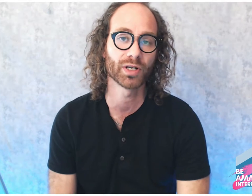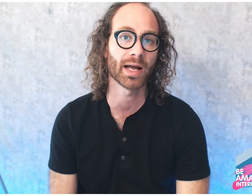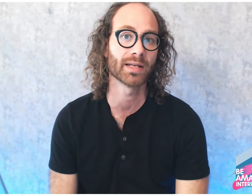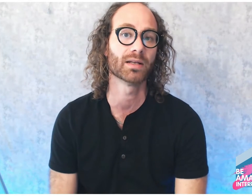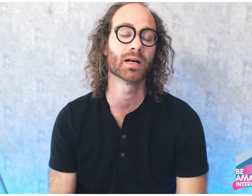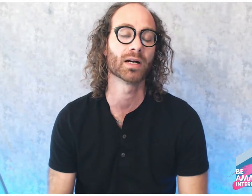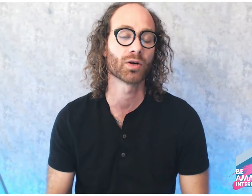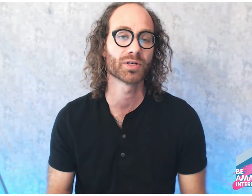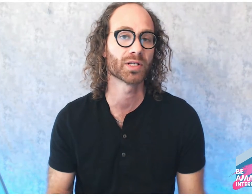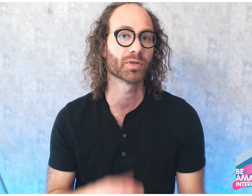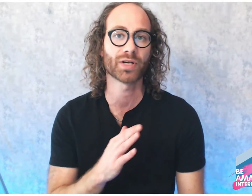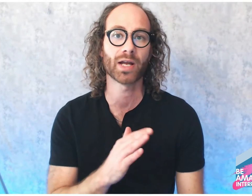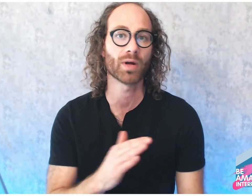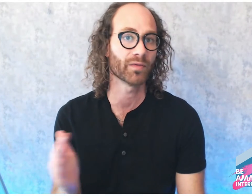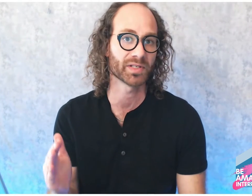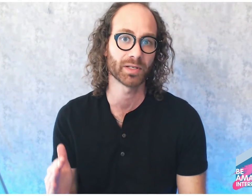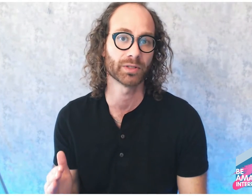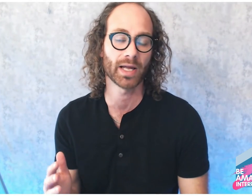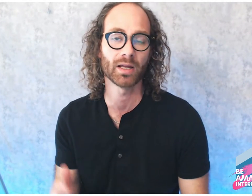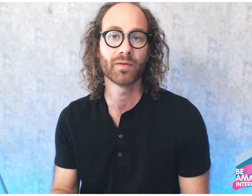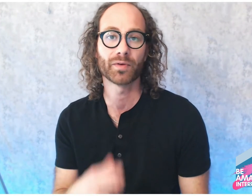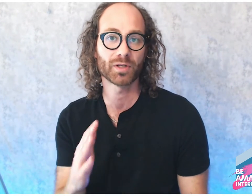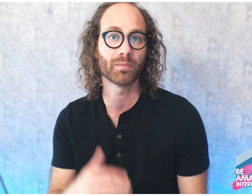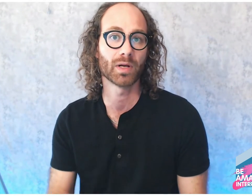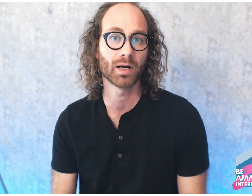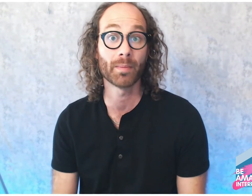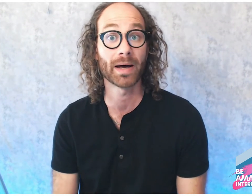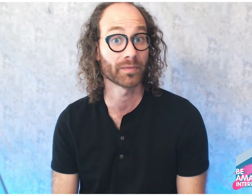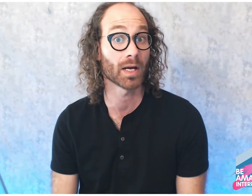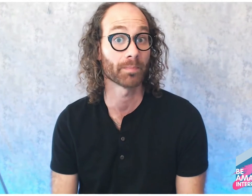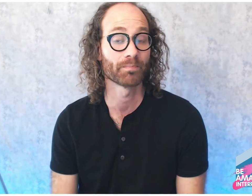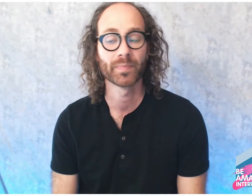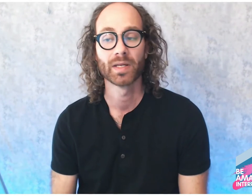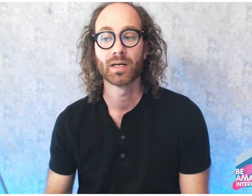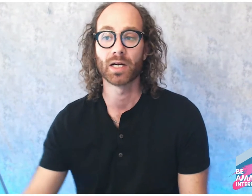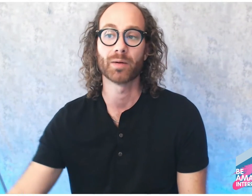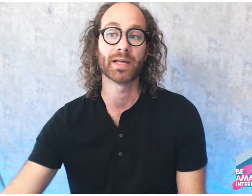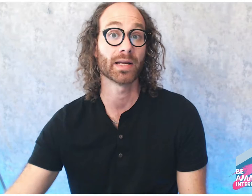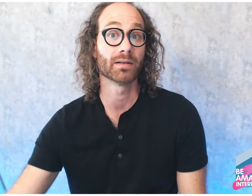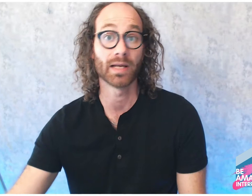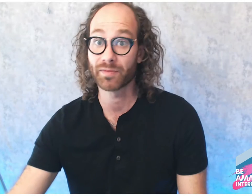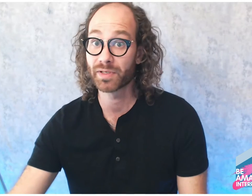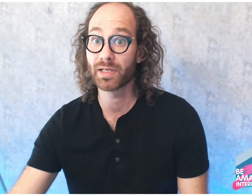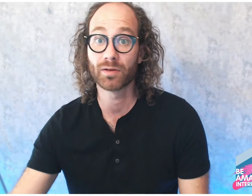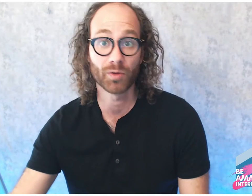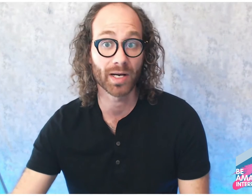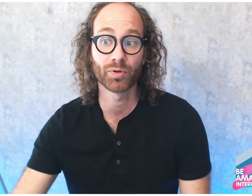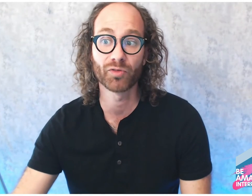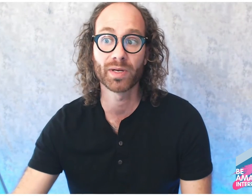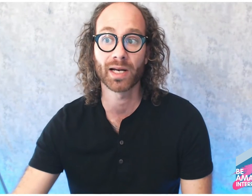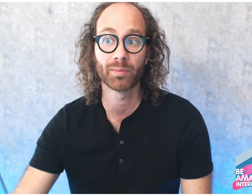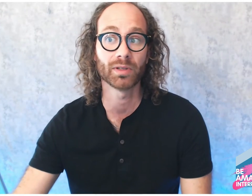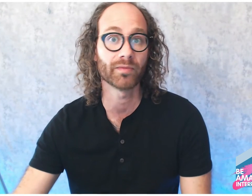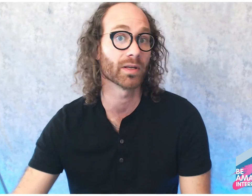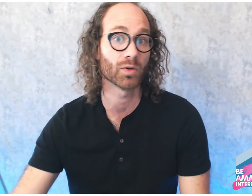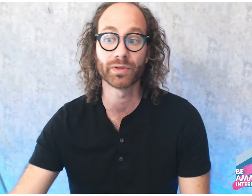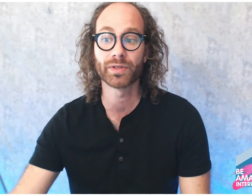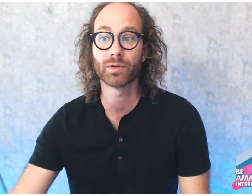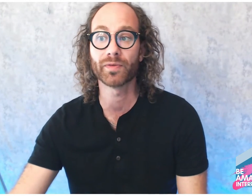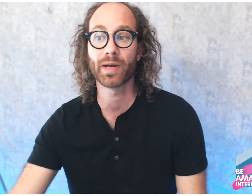encourage them to shadow every single day for some amount of time. And I've seen great improvement and I believe that you will too if you actually